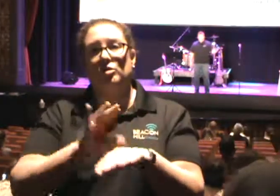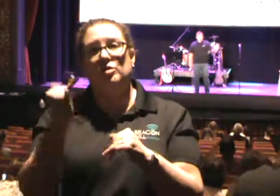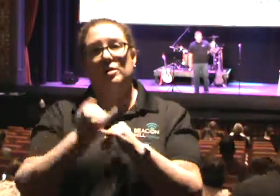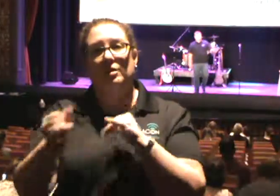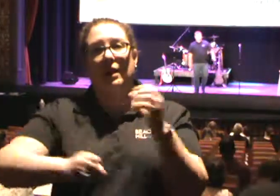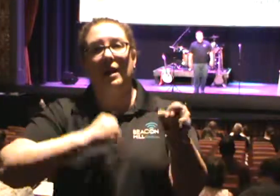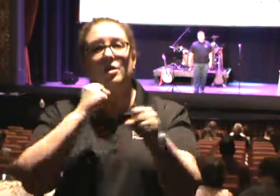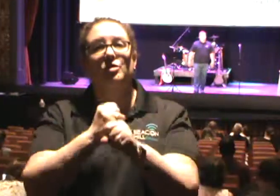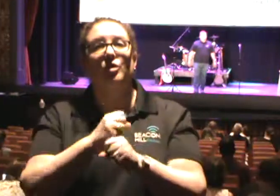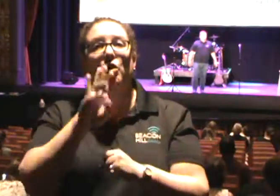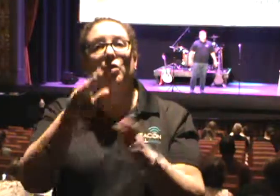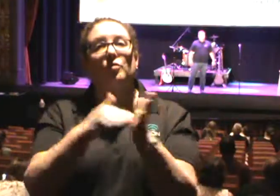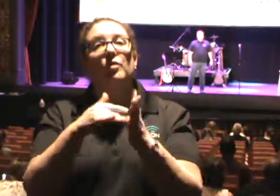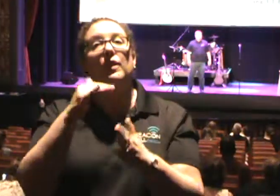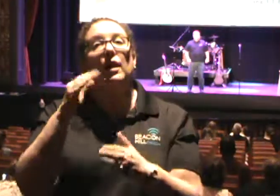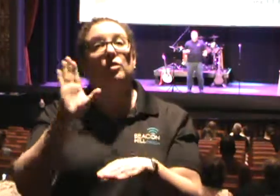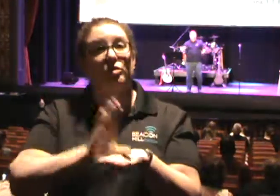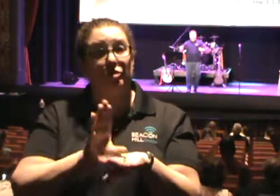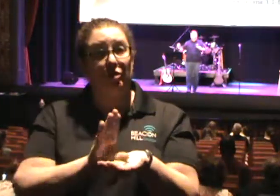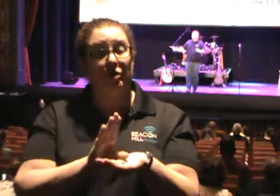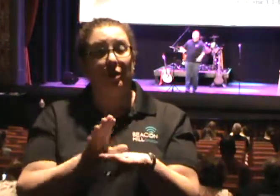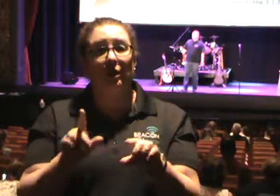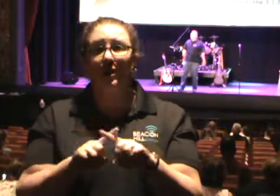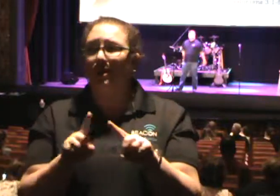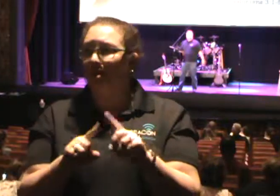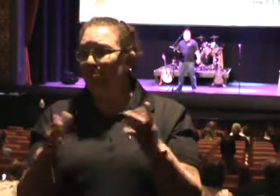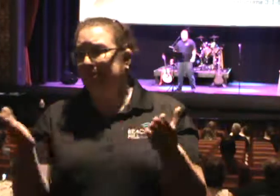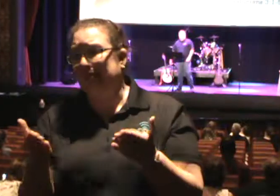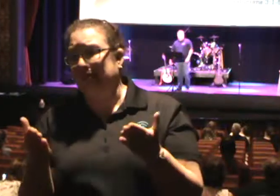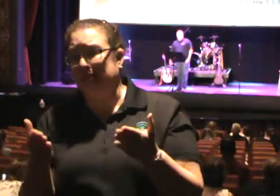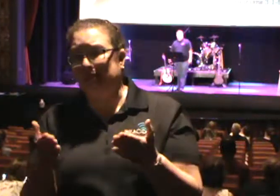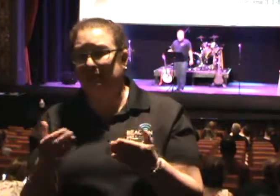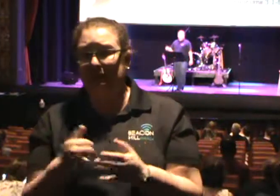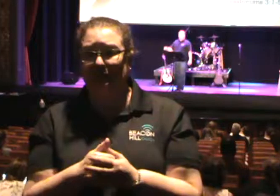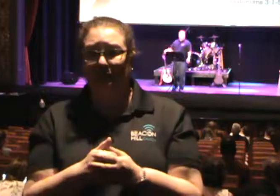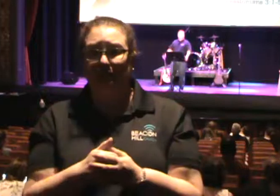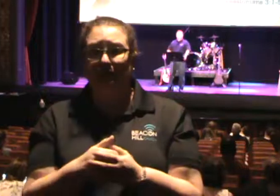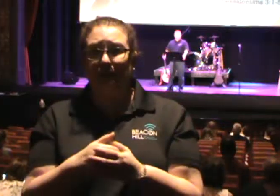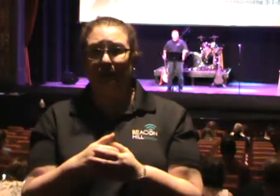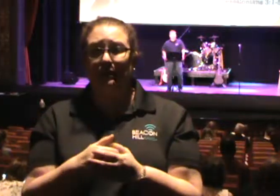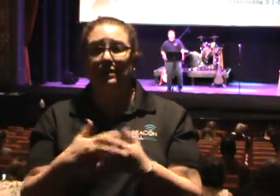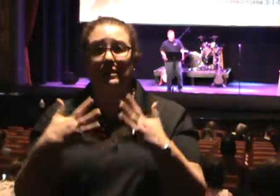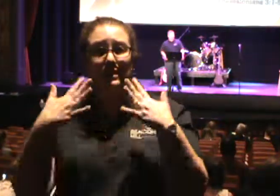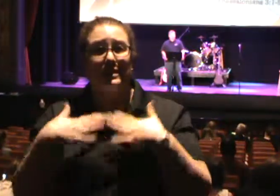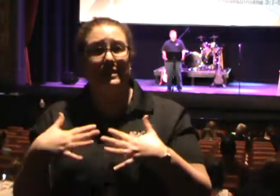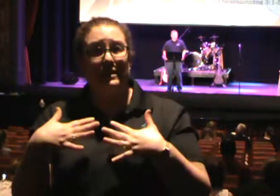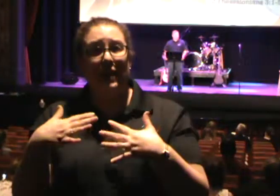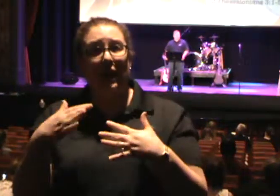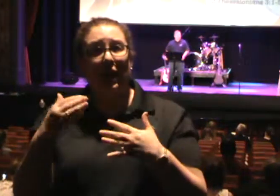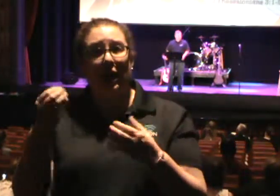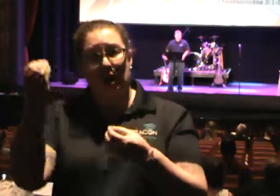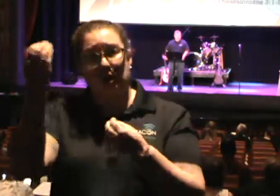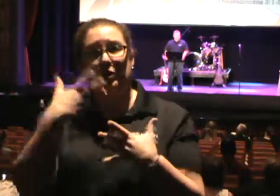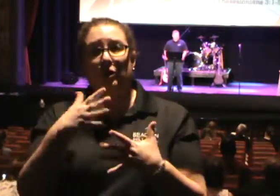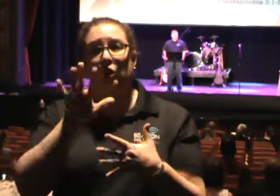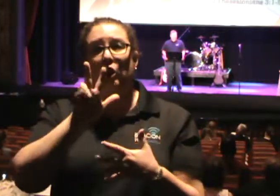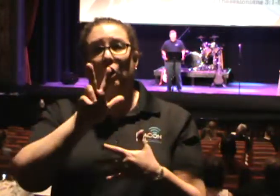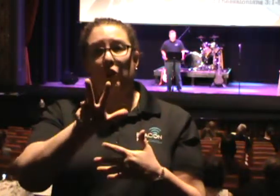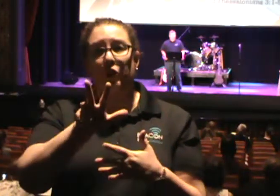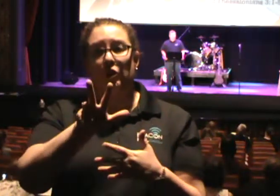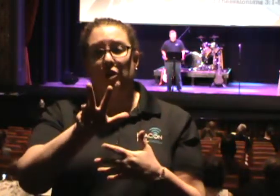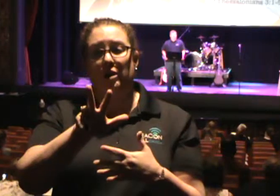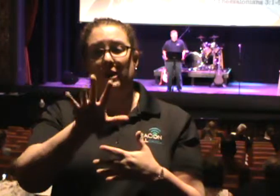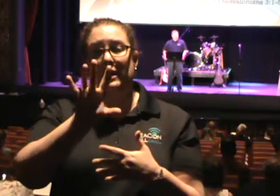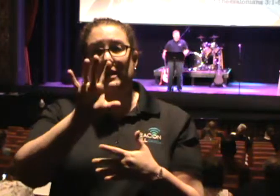4,000 churches. But here's the sobering news. 3,700 churches closed last year.